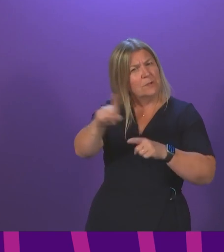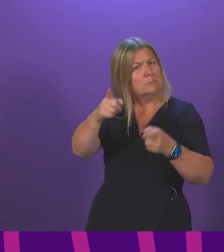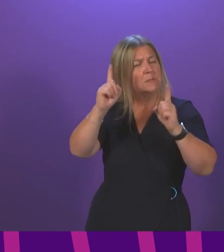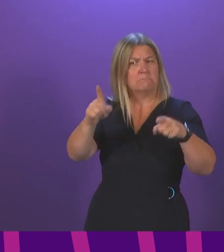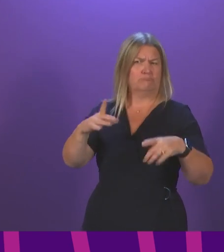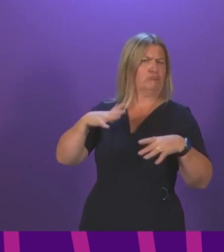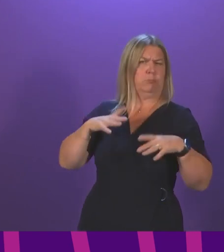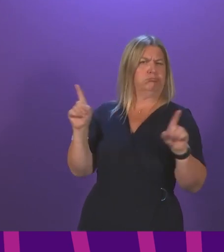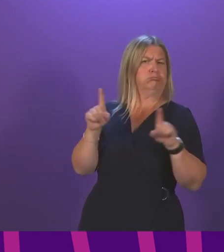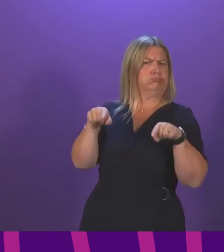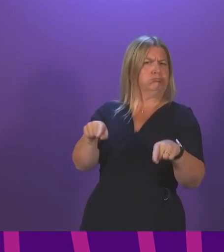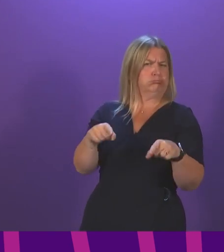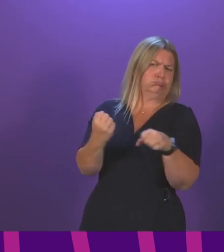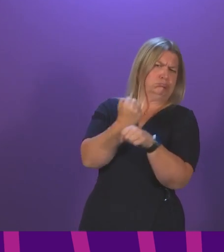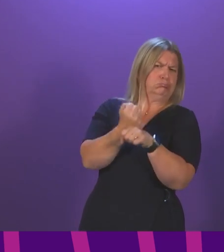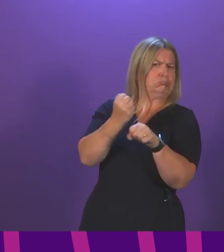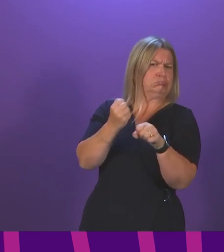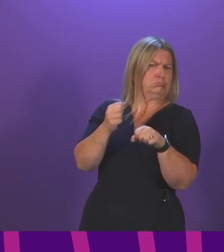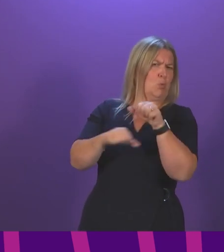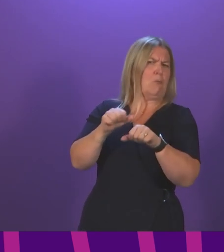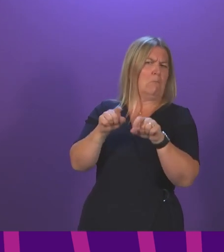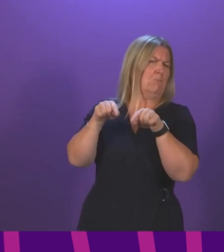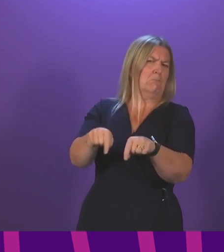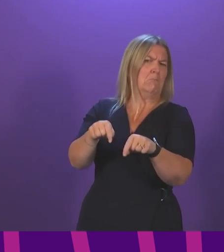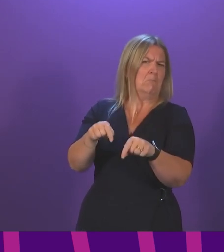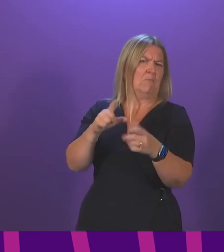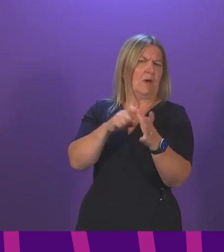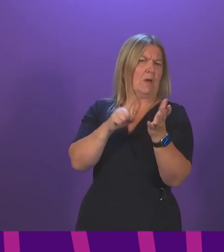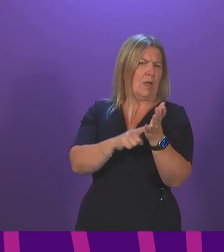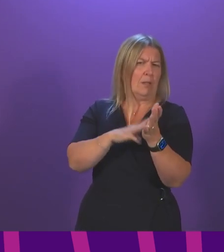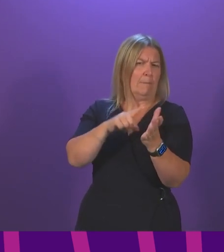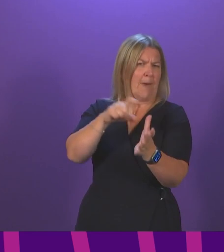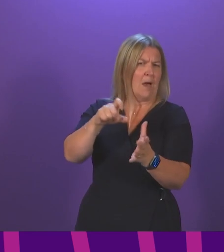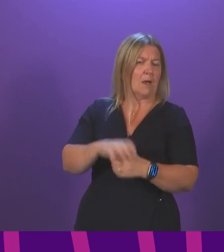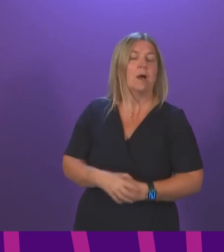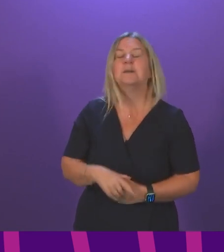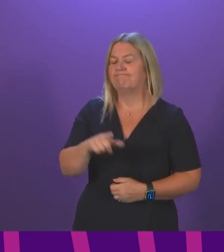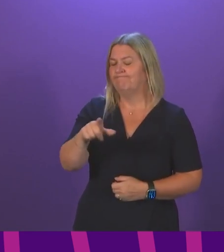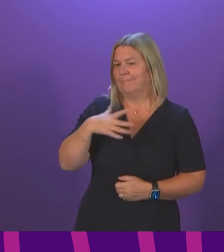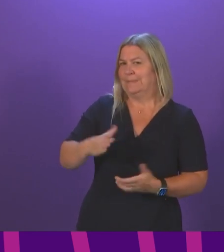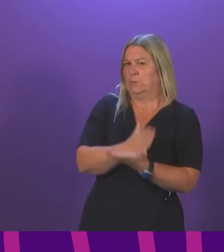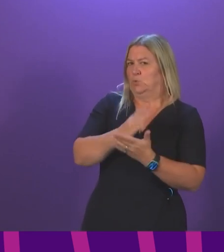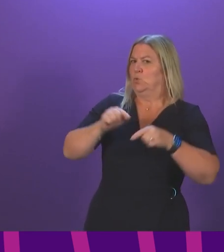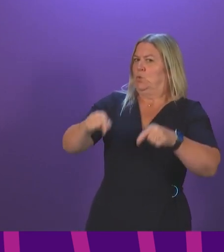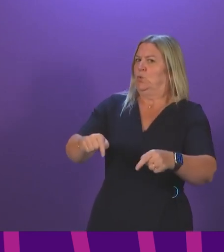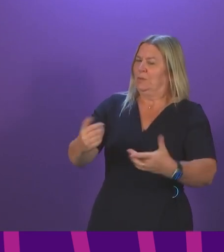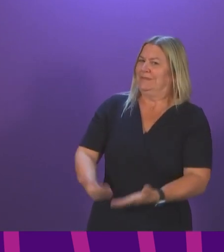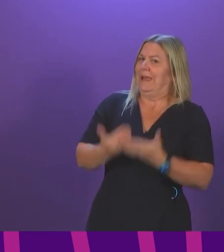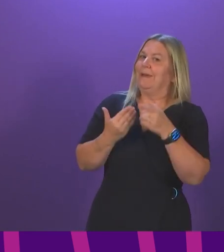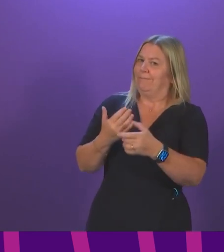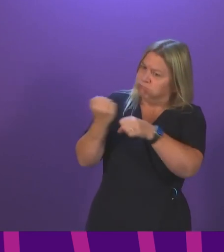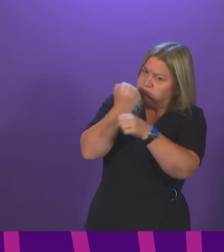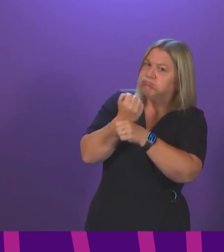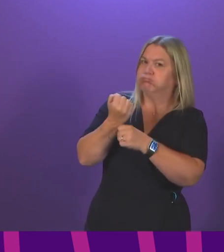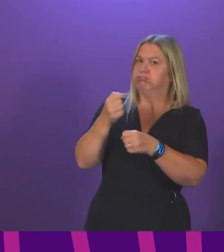this year's maintenance programme? First Minister. Well, we do need to ensure vessels are safe and well maintained.